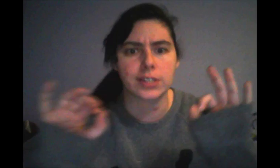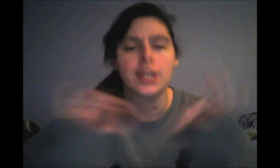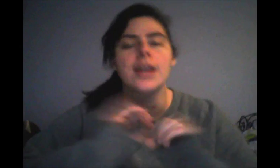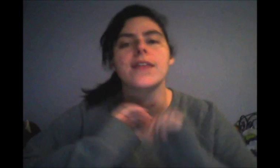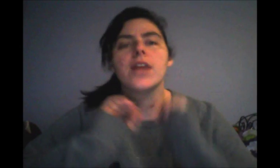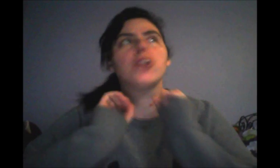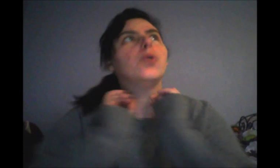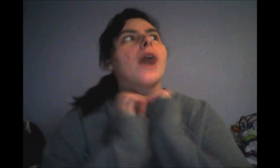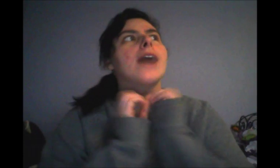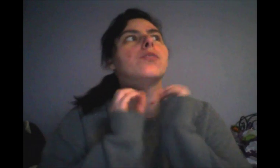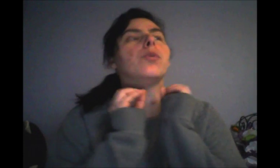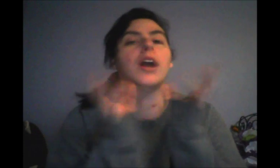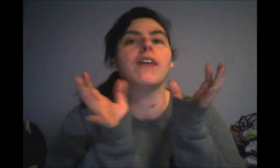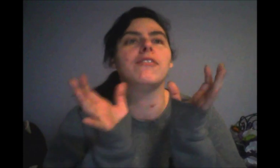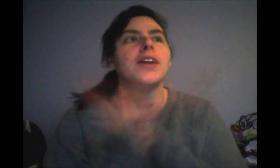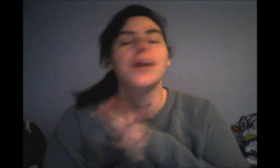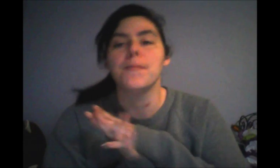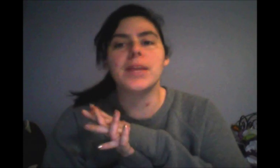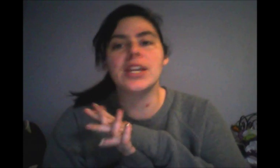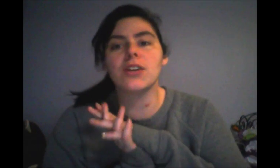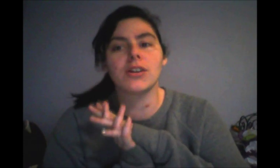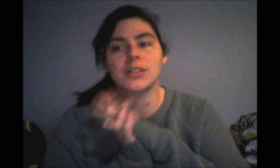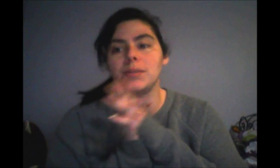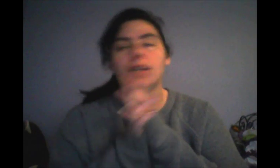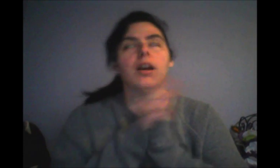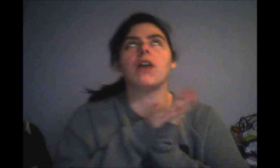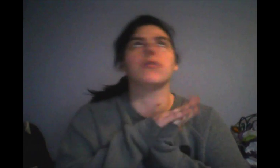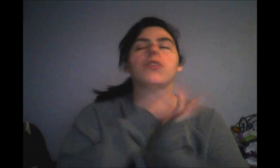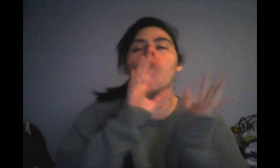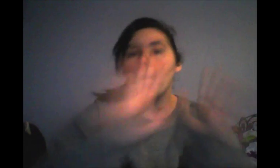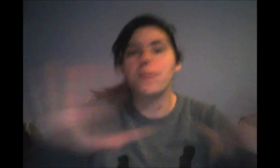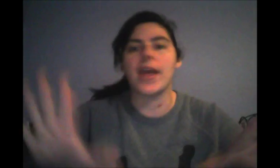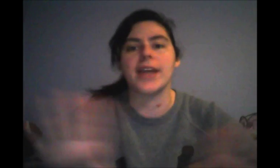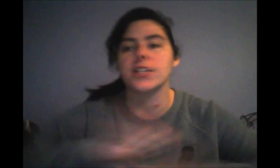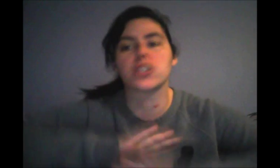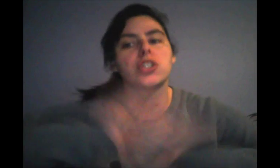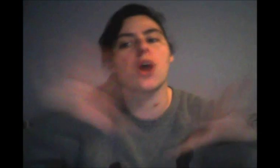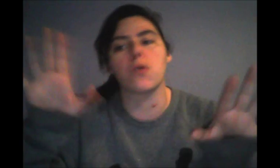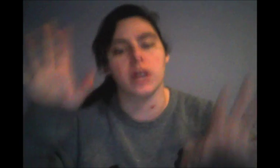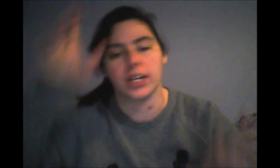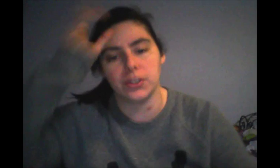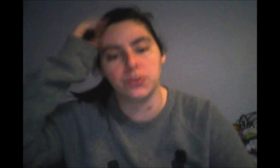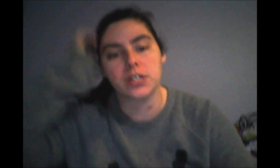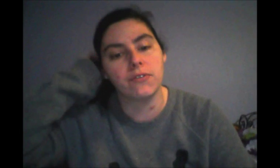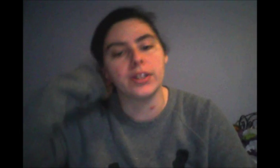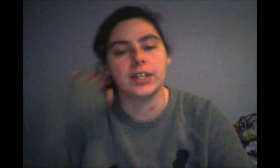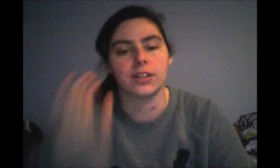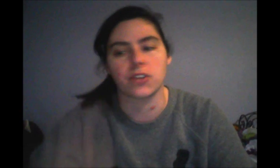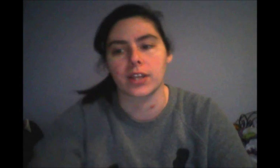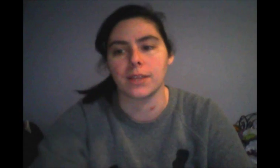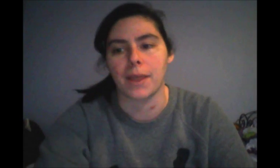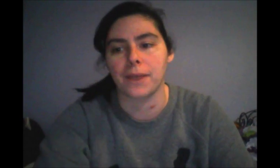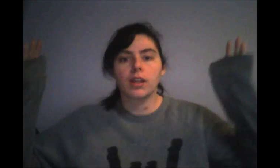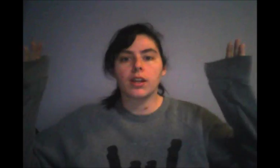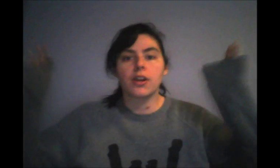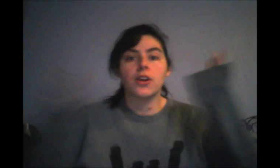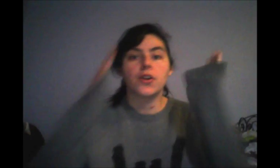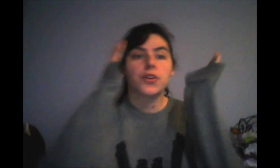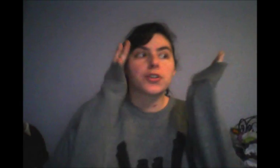that you guys will love. Mickey's awesome. Oh, the whole band is so good. You just, you really need to check them out. So